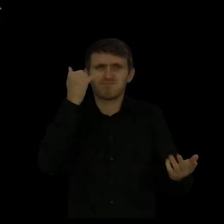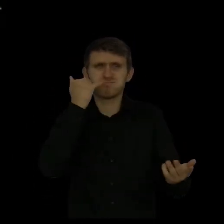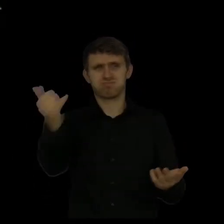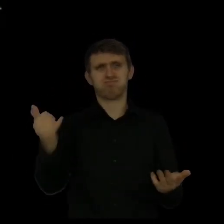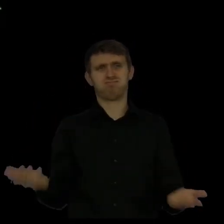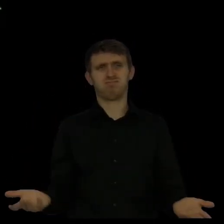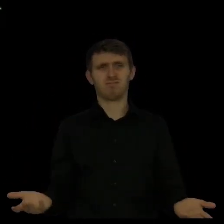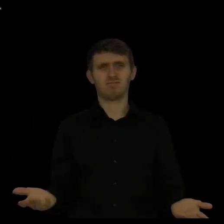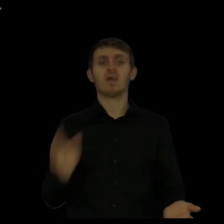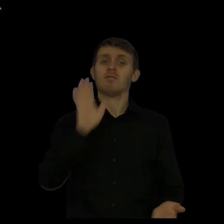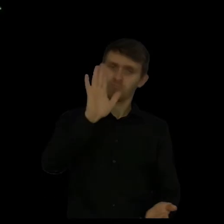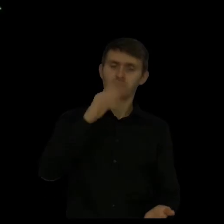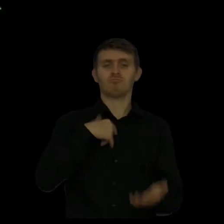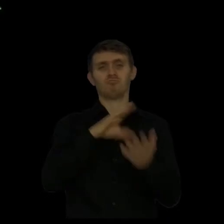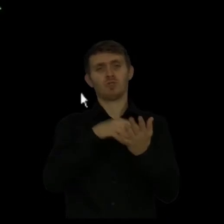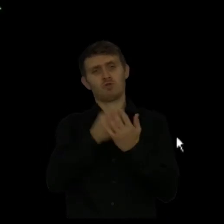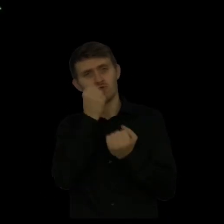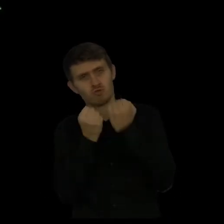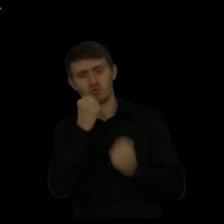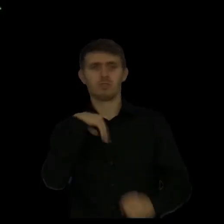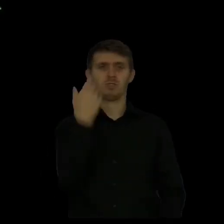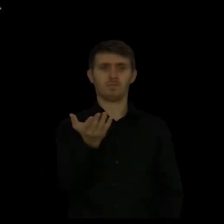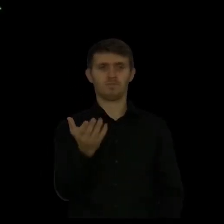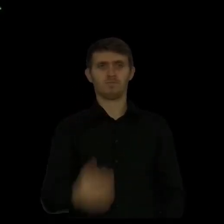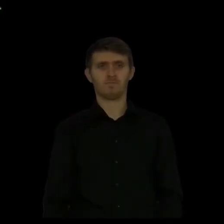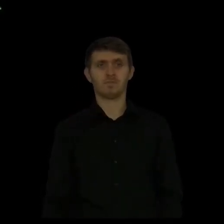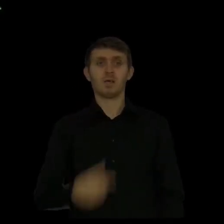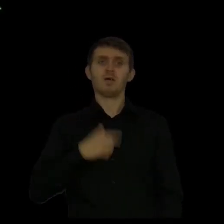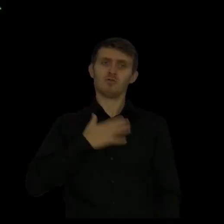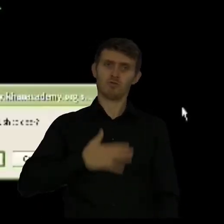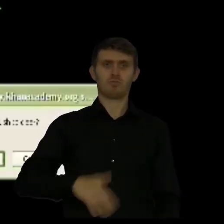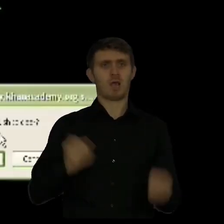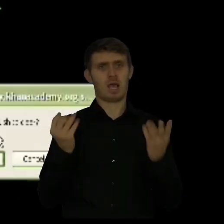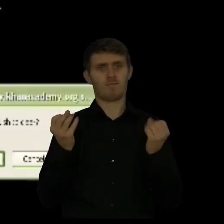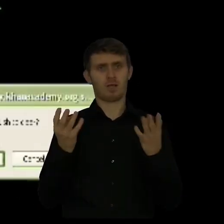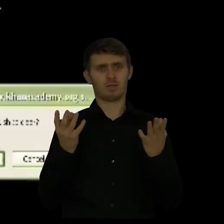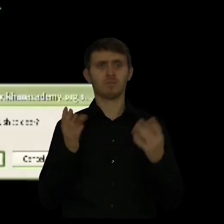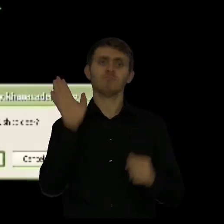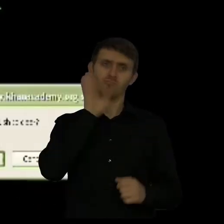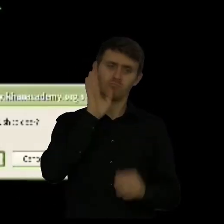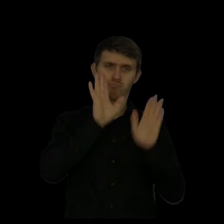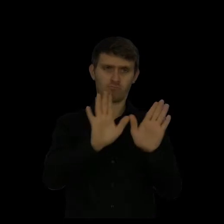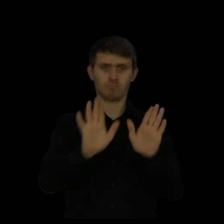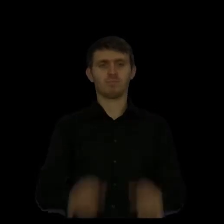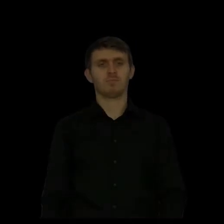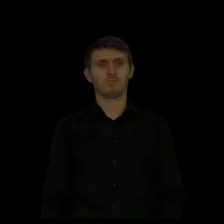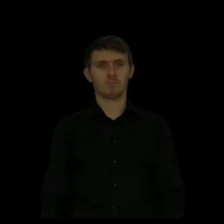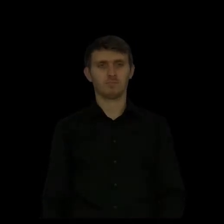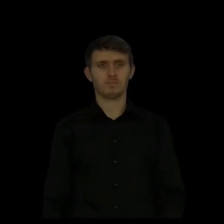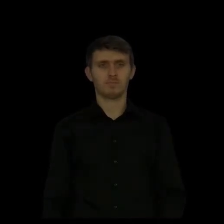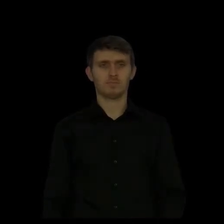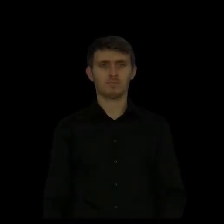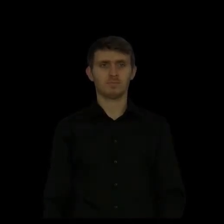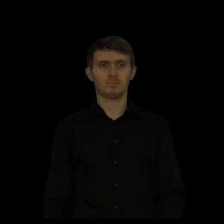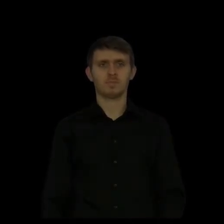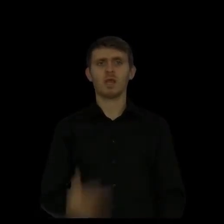Now, I know what you're thinking. That was too easy. So let me give you something a little bit more difficult. I like the avocados. I might stick with